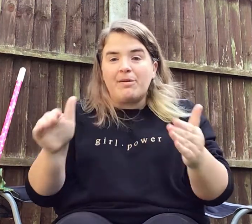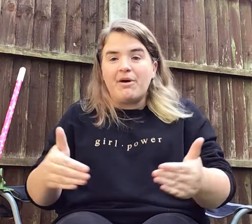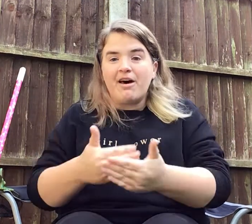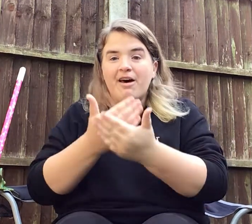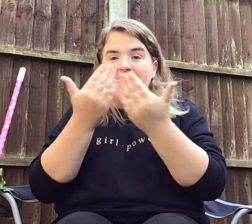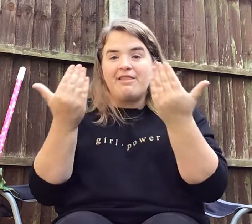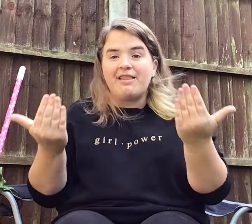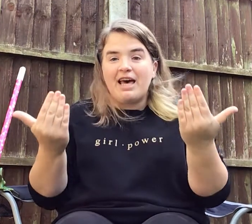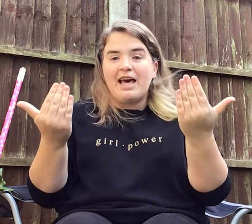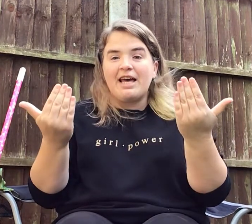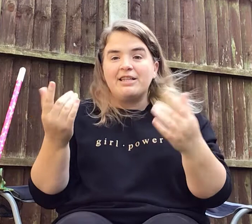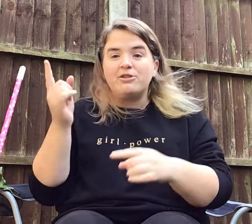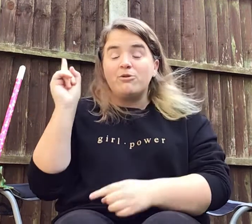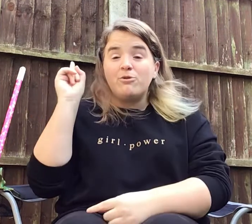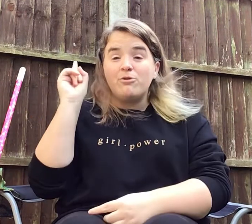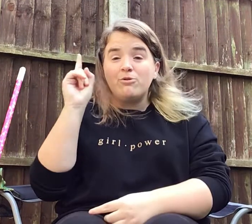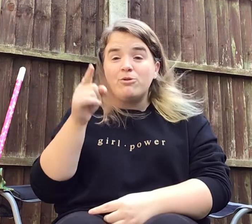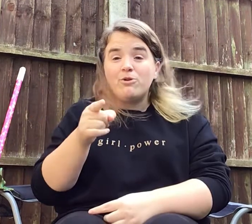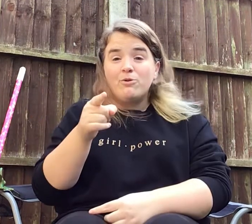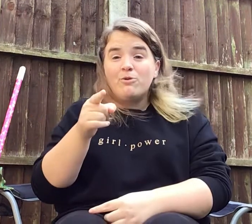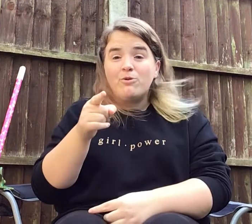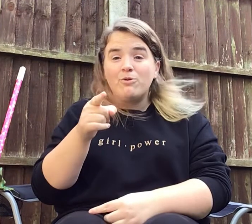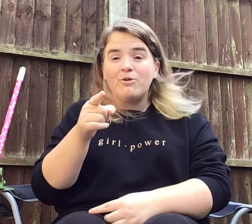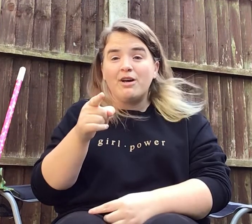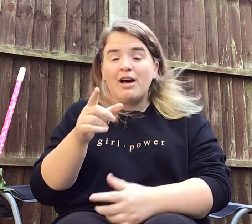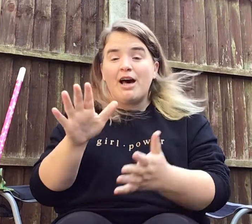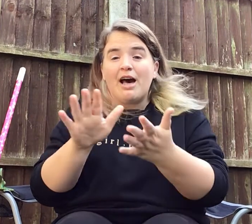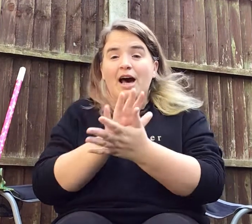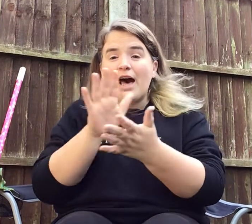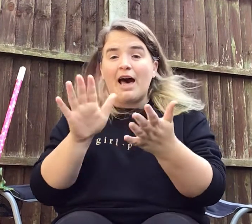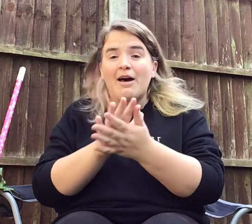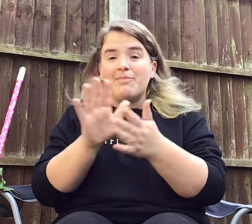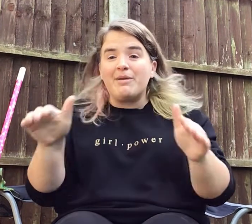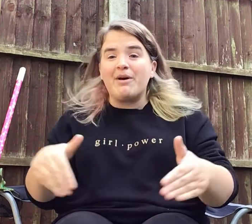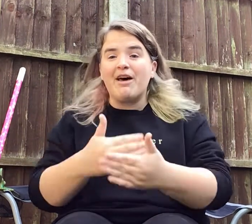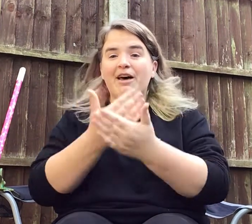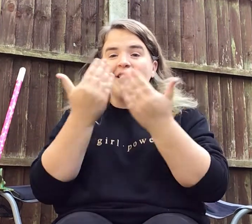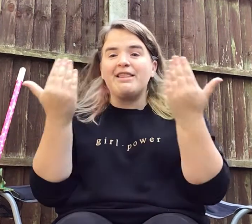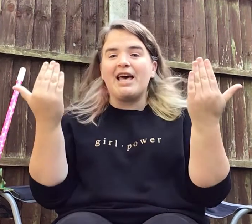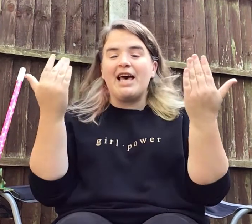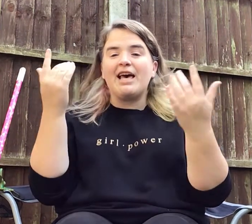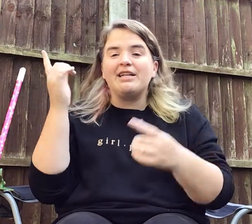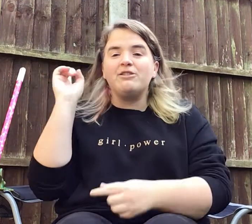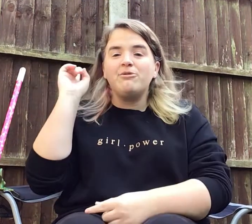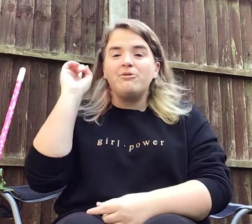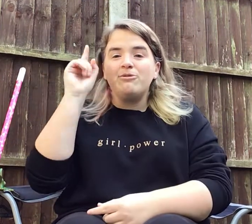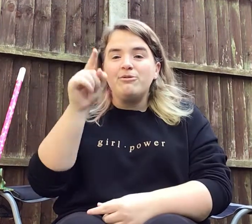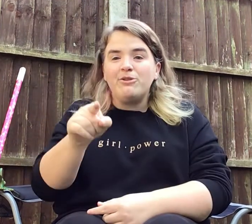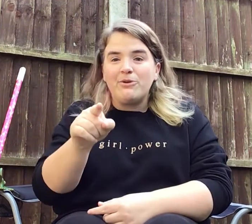birthday to you. Happy birthday to you.